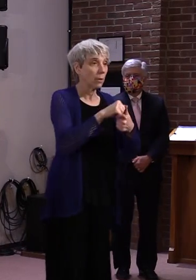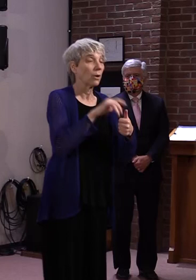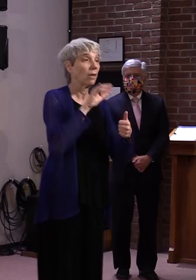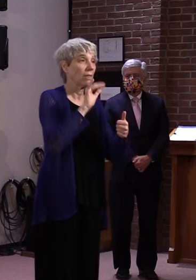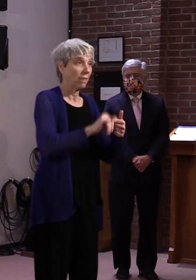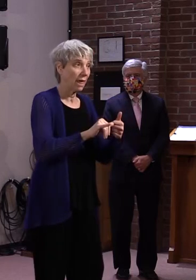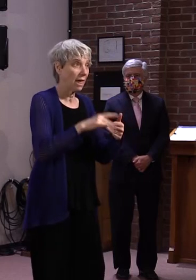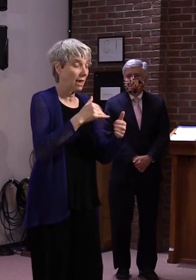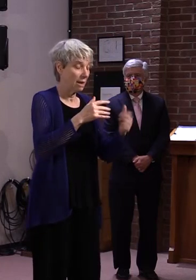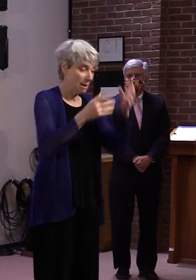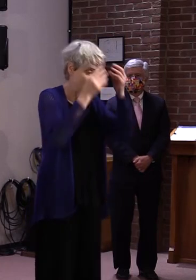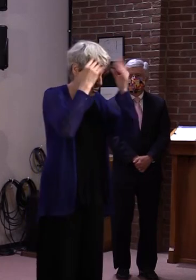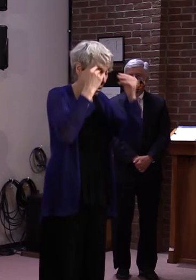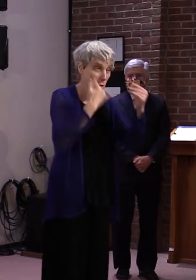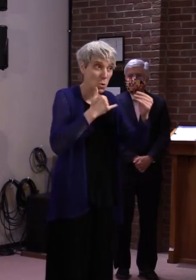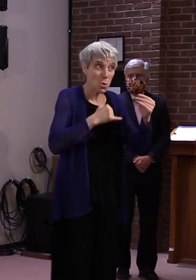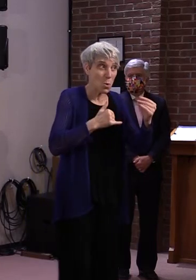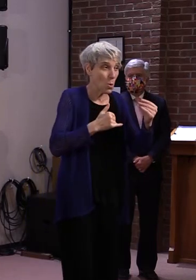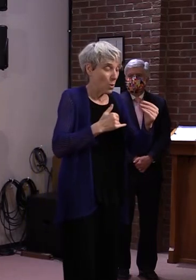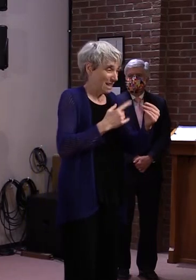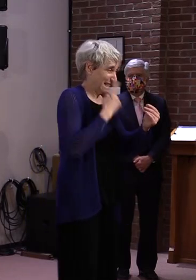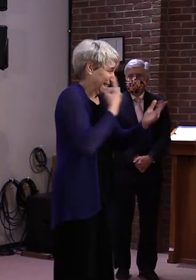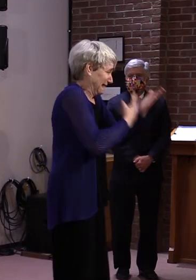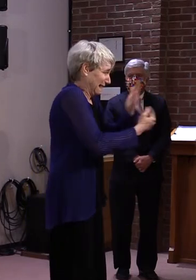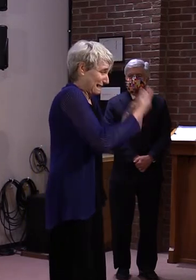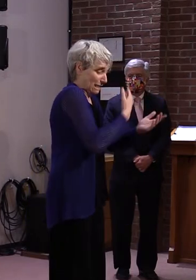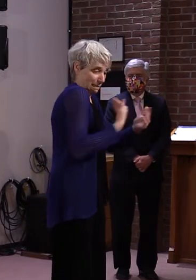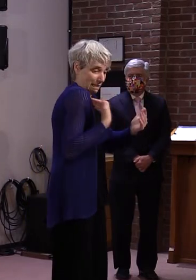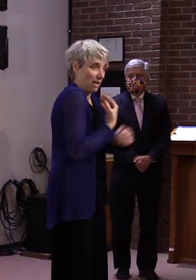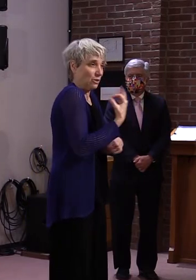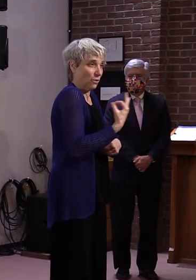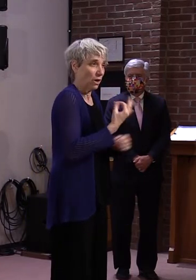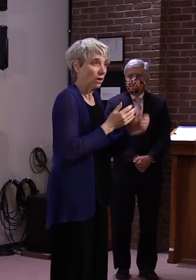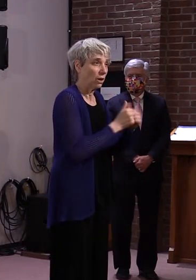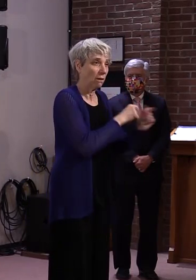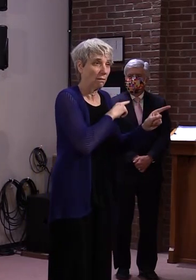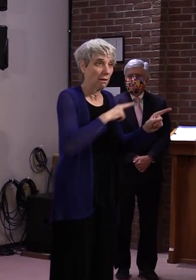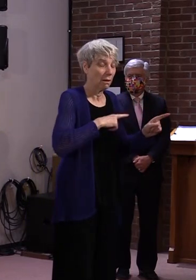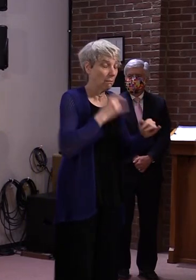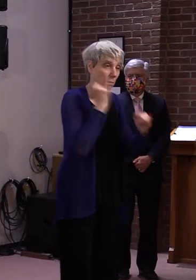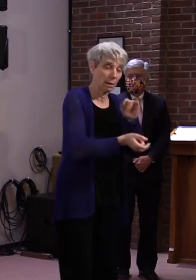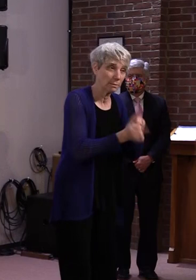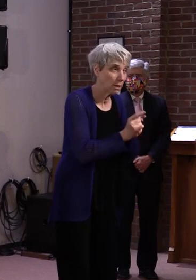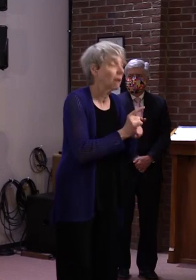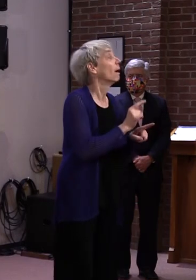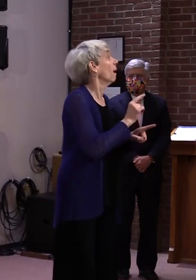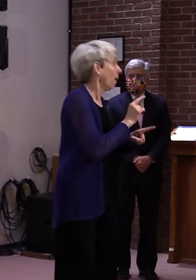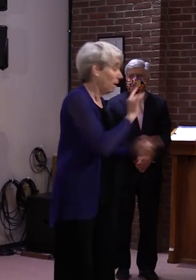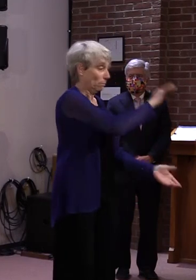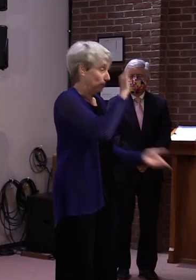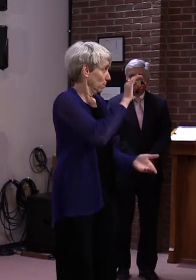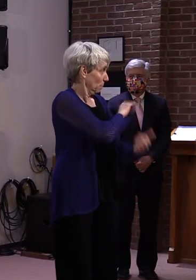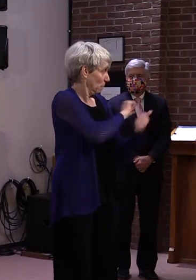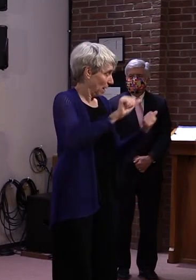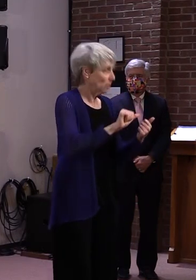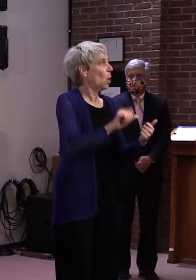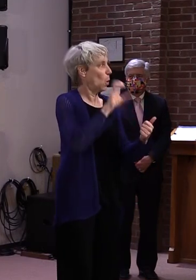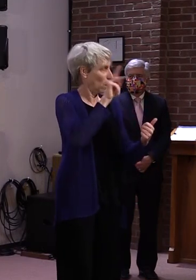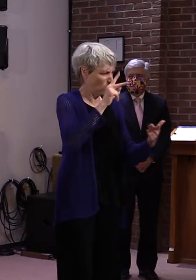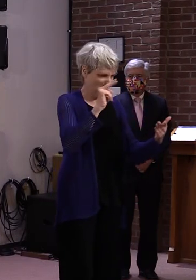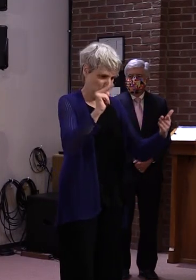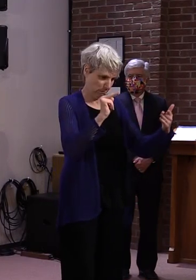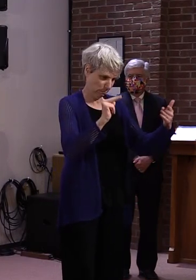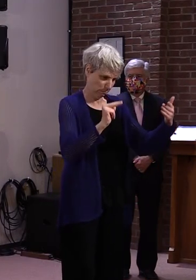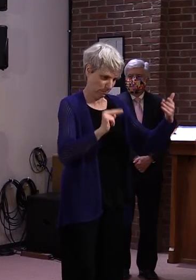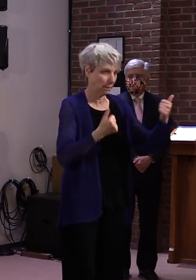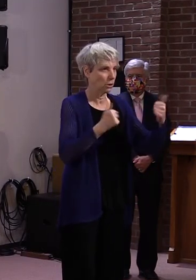together at the 11th hour of the legislative session last Friday. So we are continuing to work through what they have passed and trying to ensure